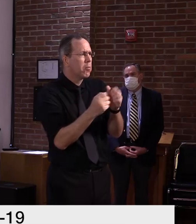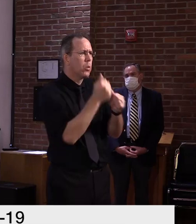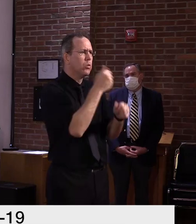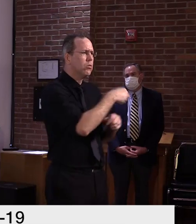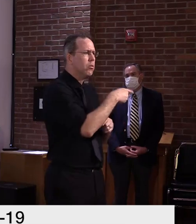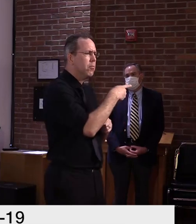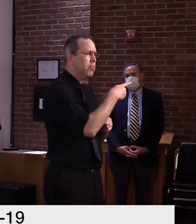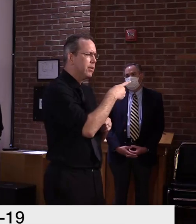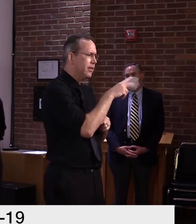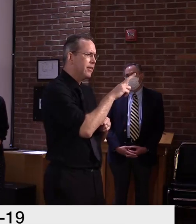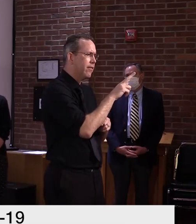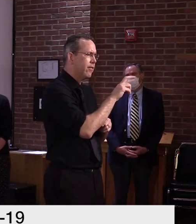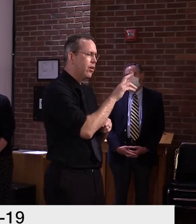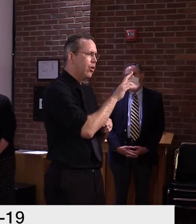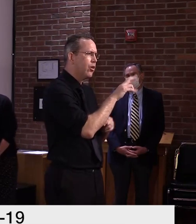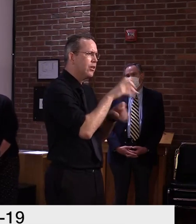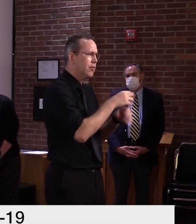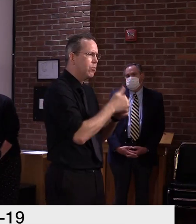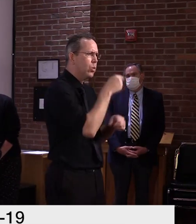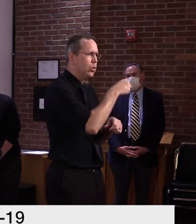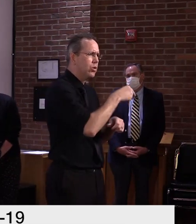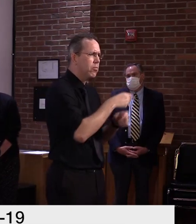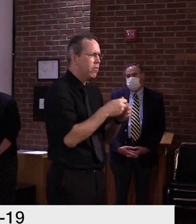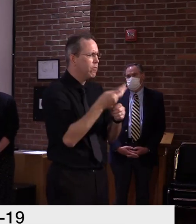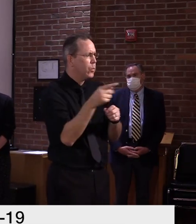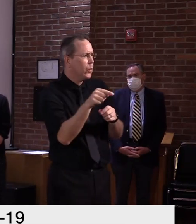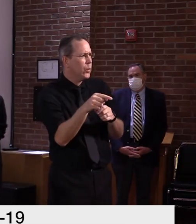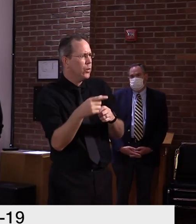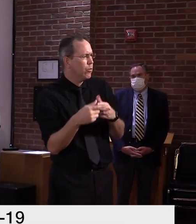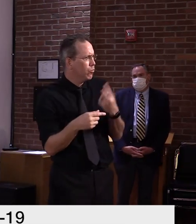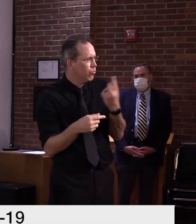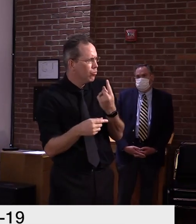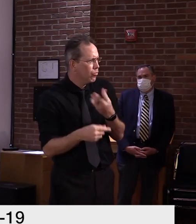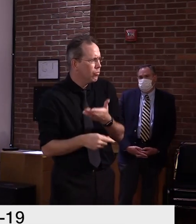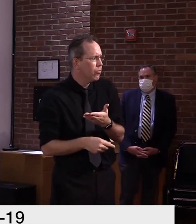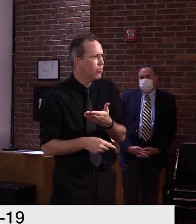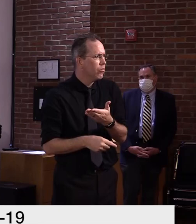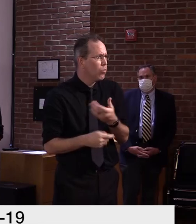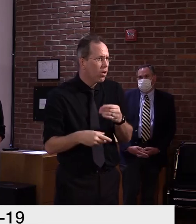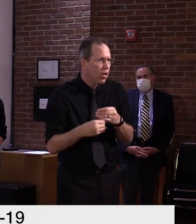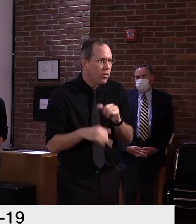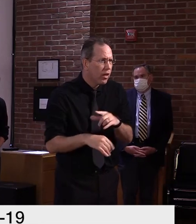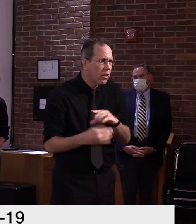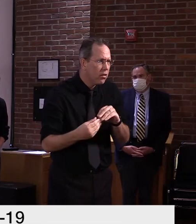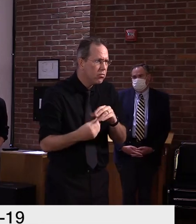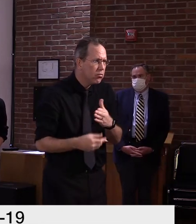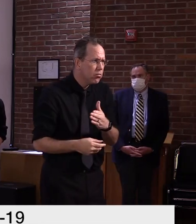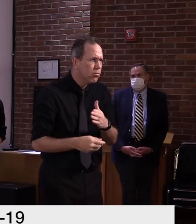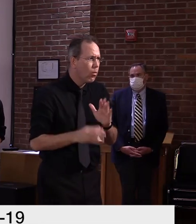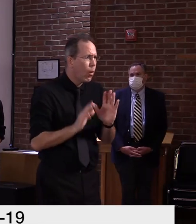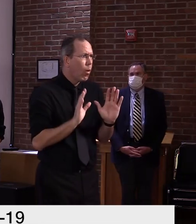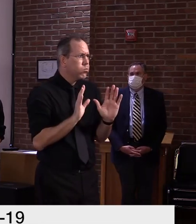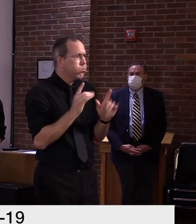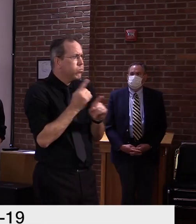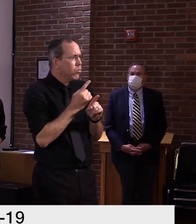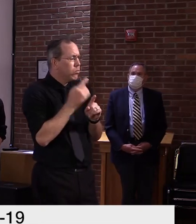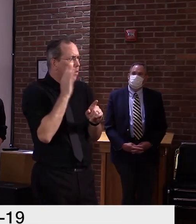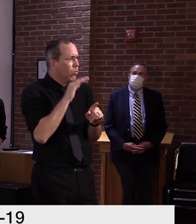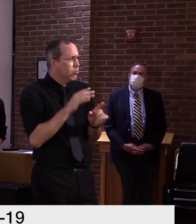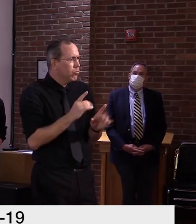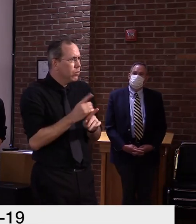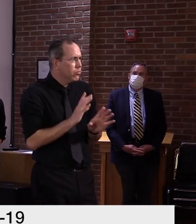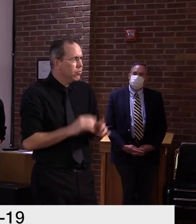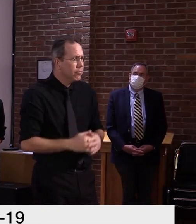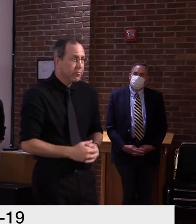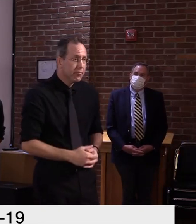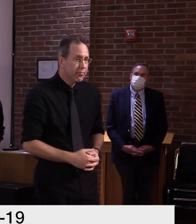Commissioner Pichak, did you have more to add? I think you covered it pretty well. We rely on your data, so. Okay, yeah. He confirmed. He relies on our